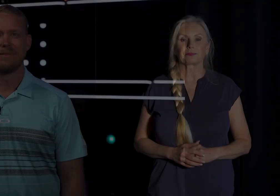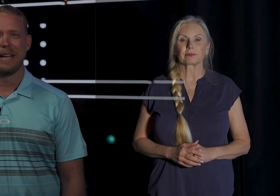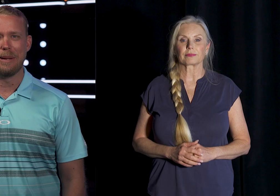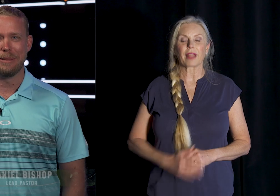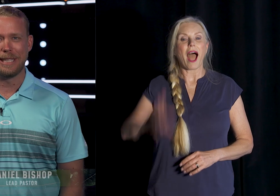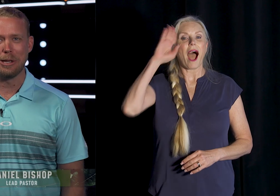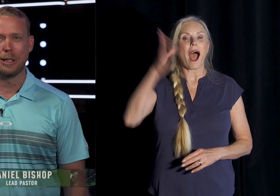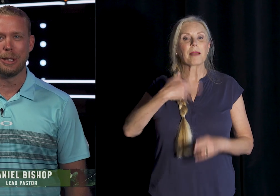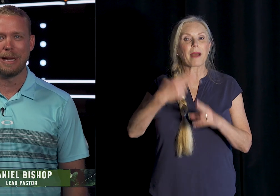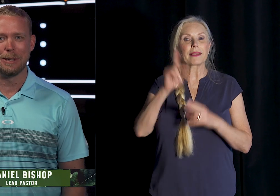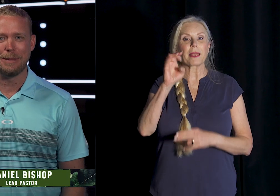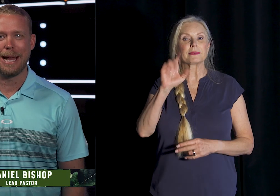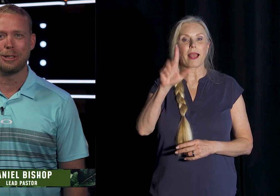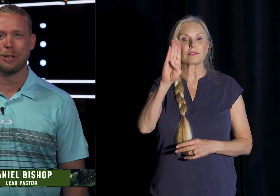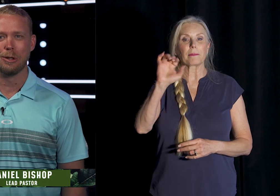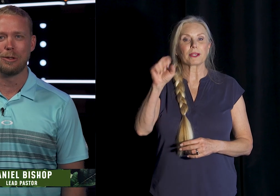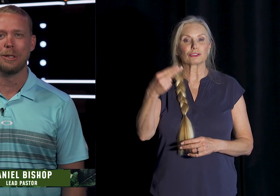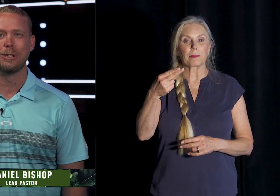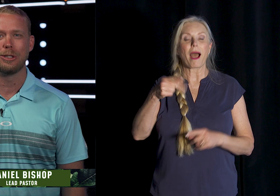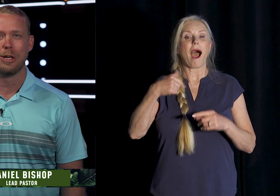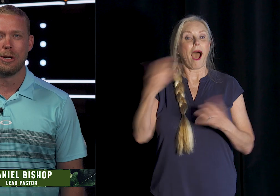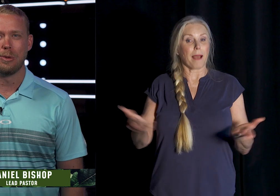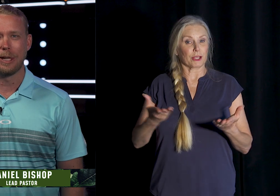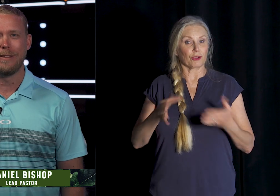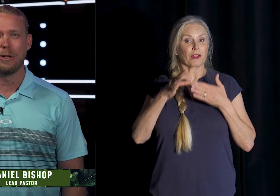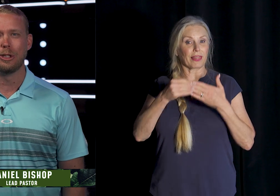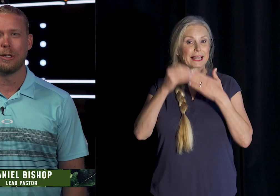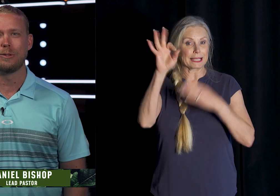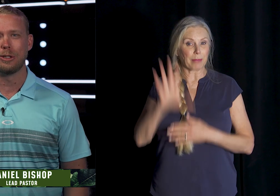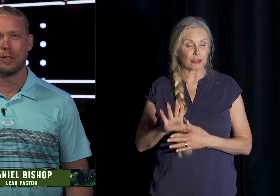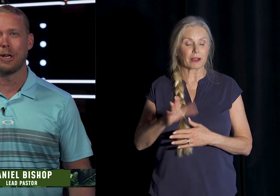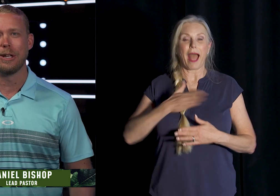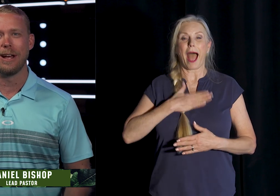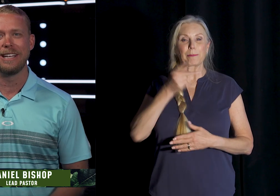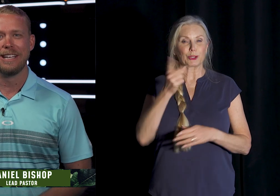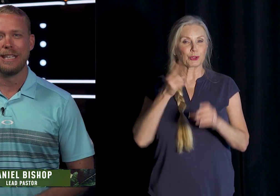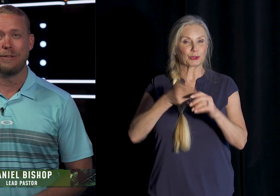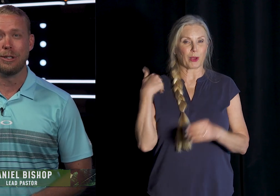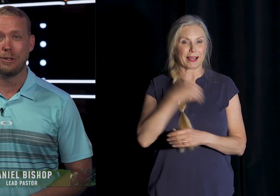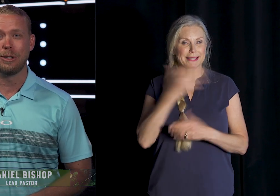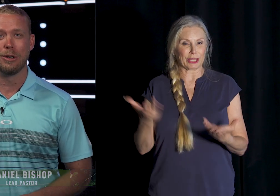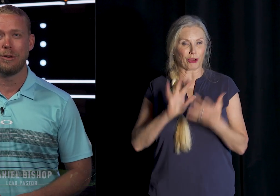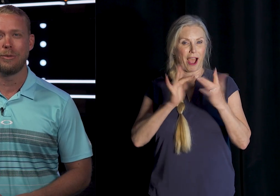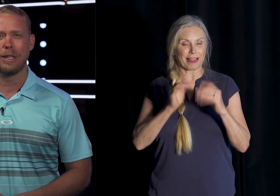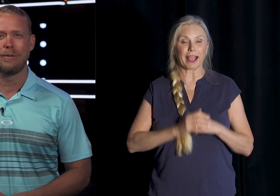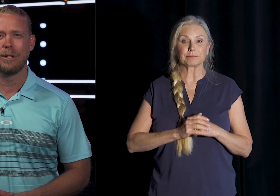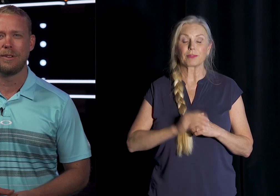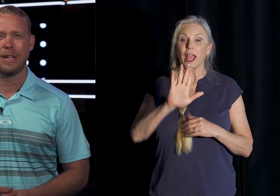Hi, my name is Daniel Bishop and I'm the lead pastor at the Grove Community Church. We're glad that you could join us for church online. If you're new to the Grove, we'd love for you to fill